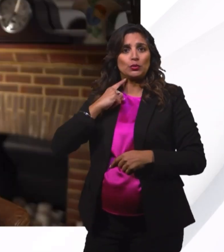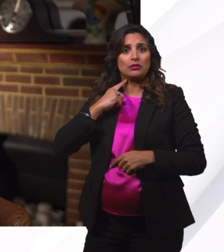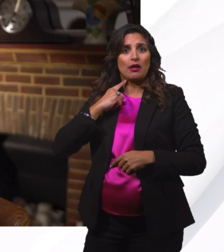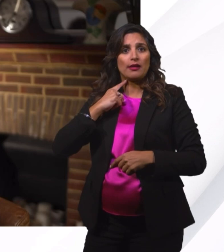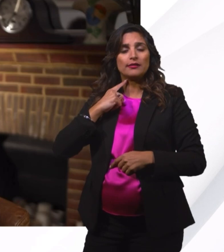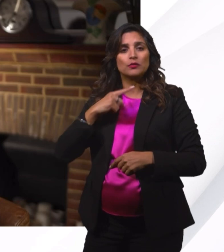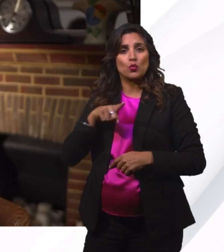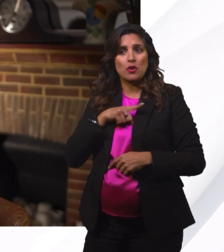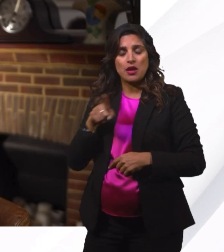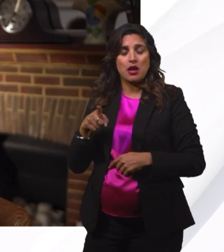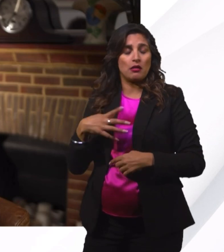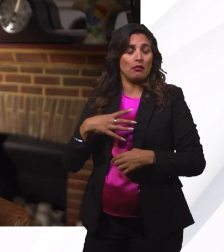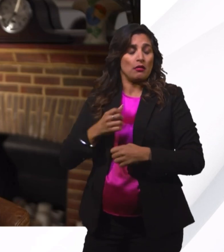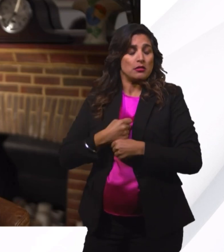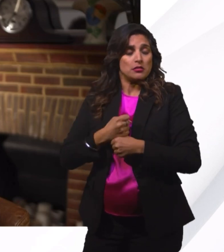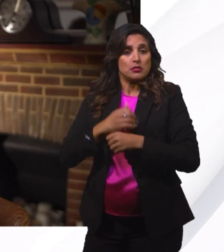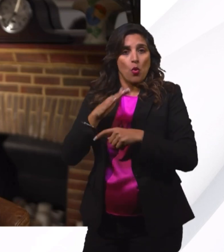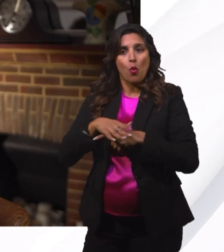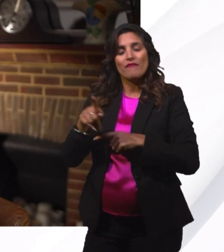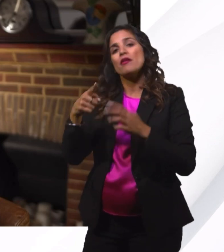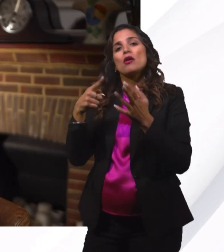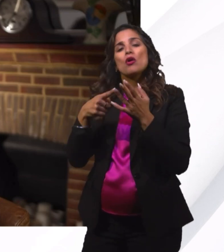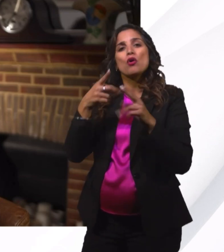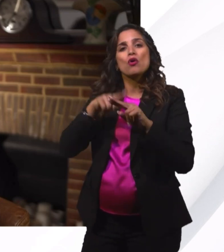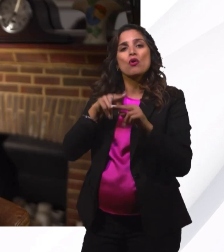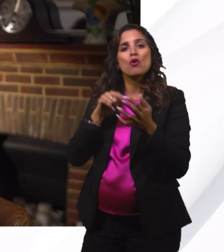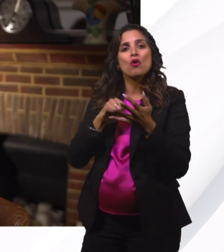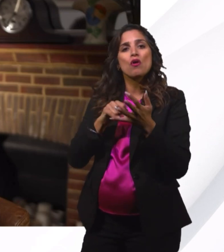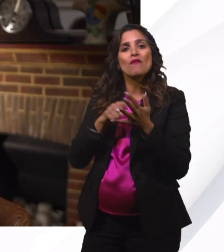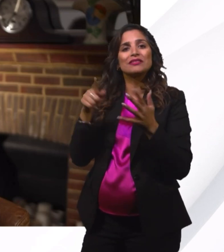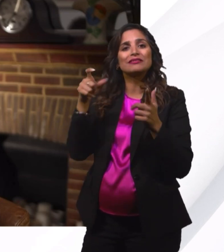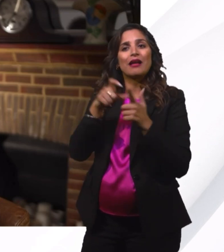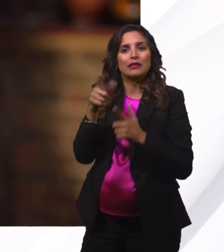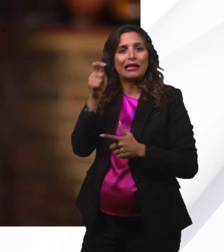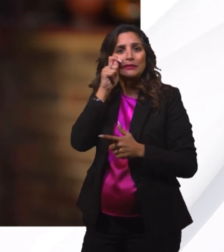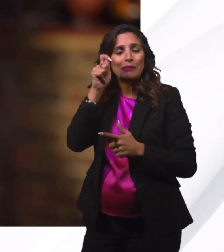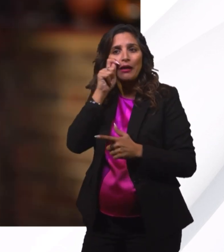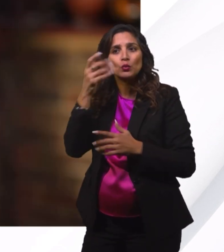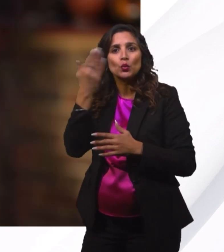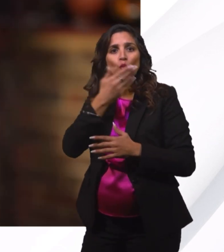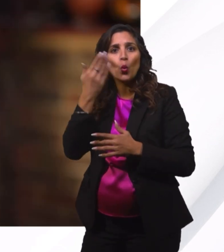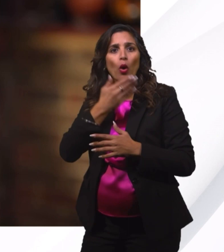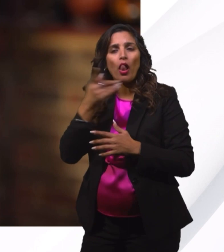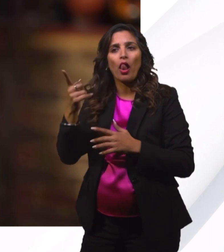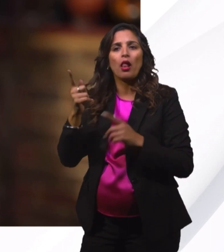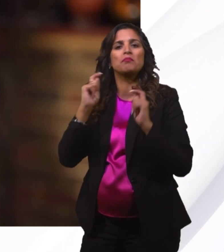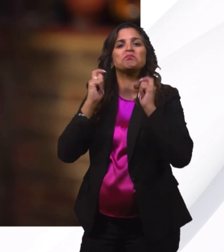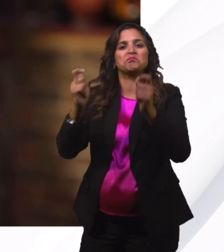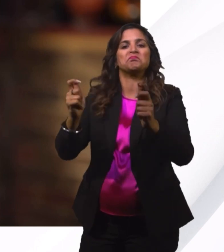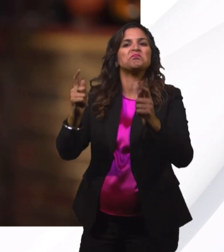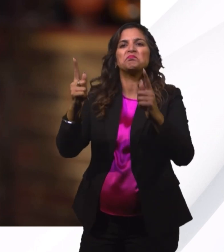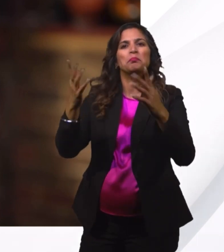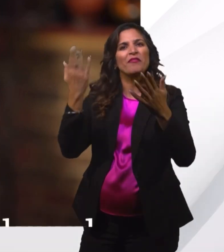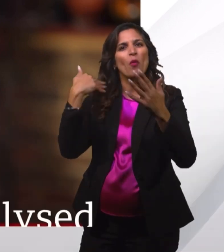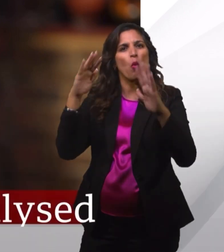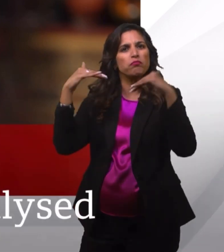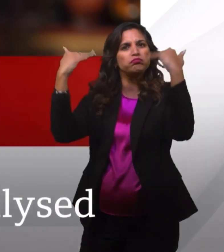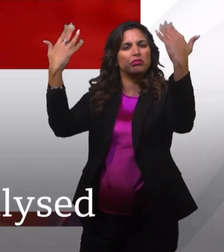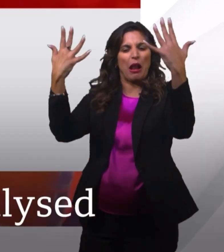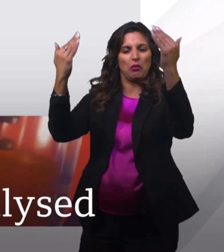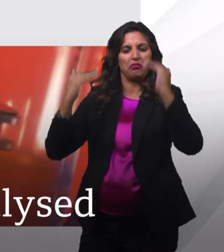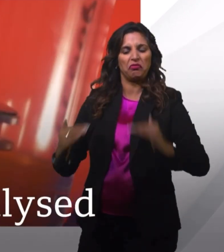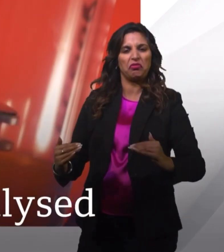so that no head teacher has to go through what Ruth went through, then that would be a positive outcome.